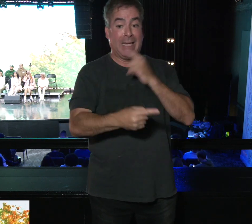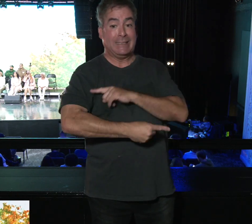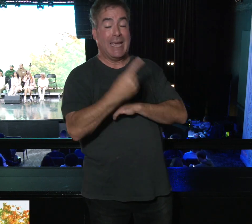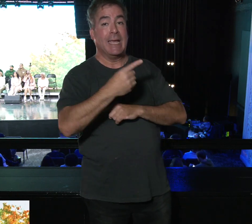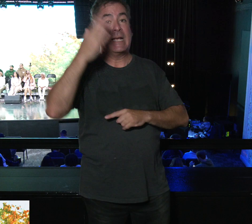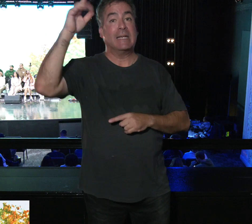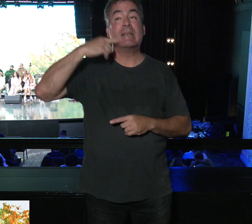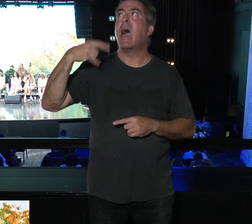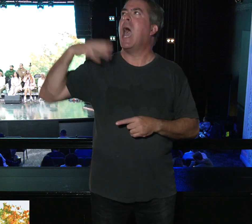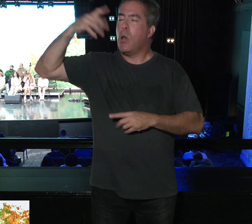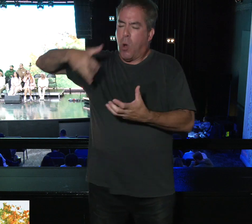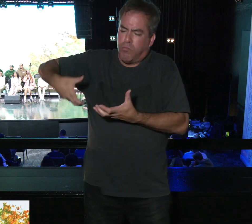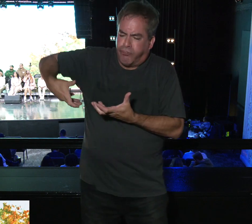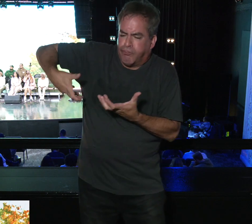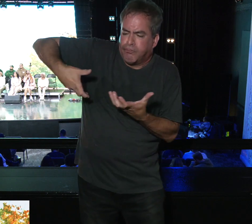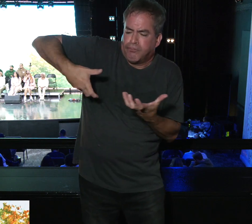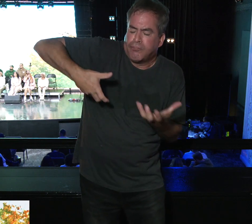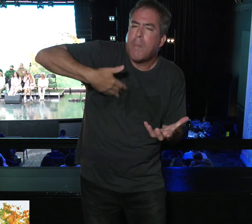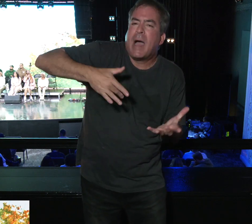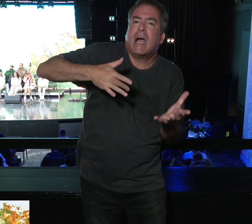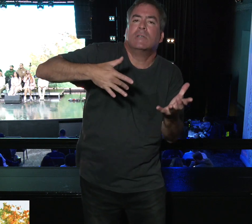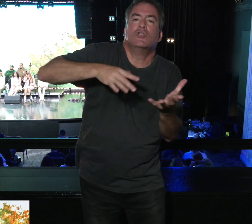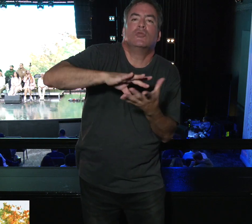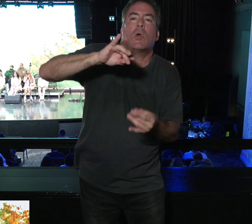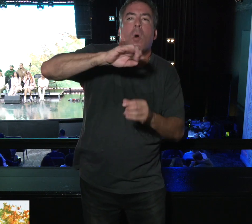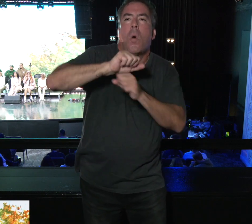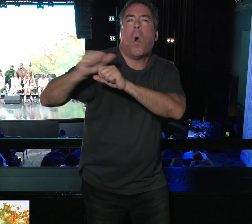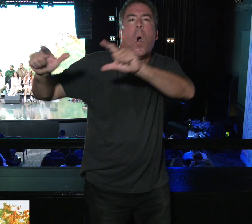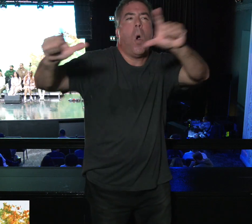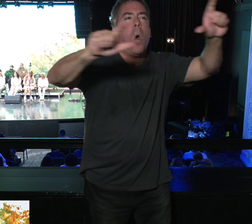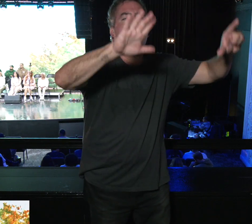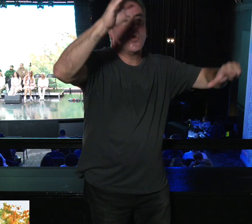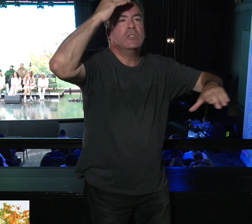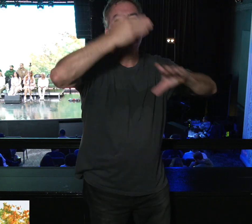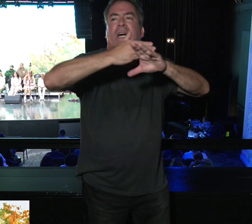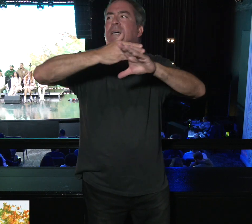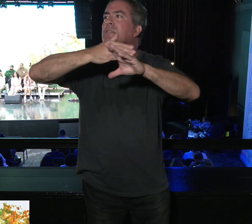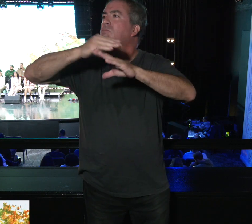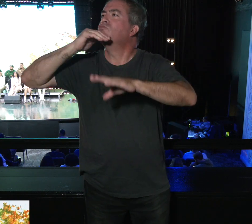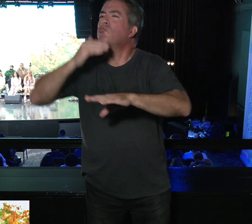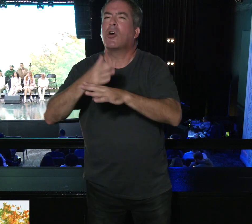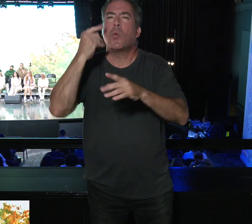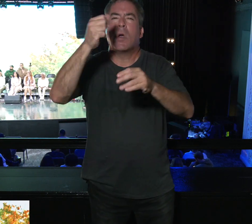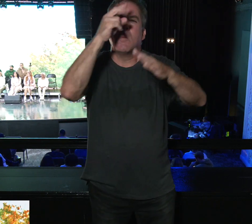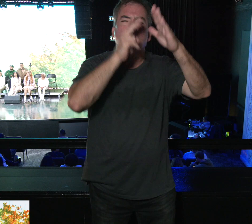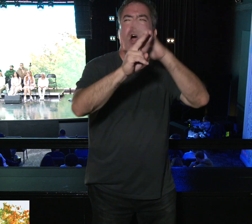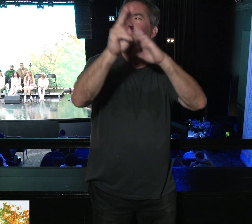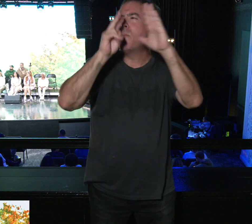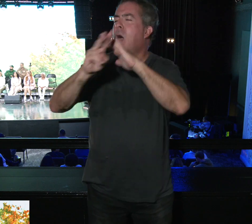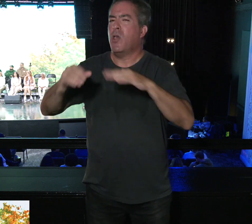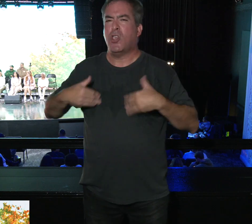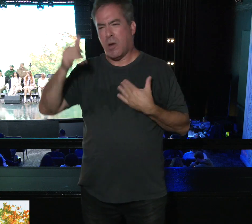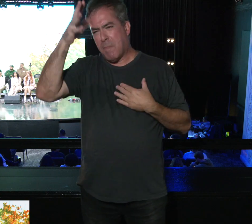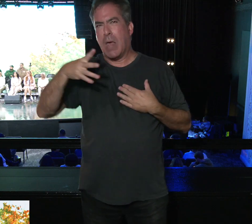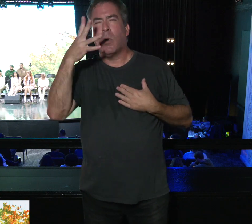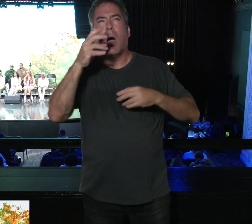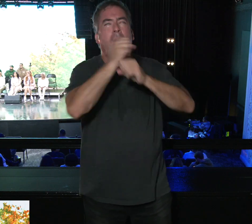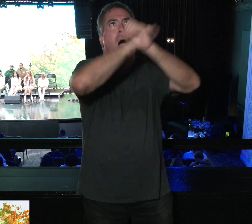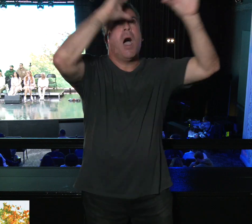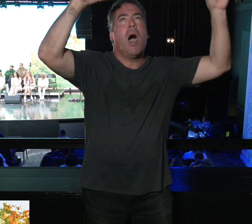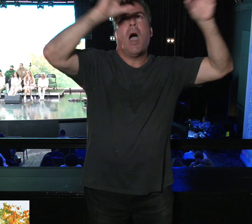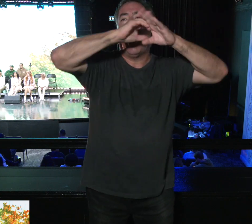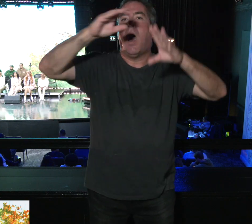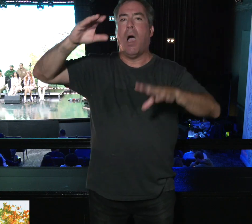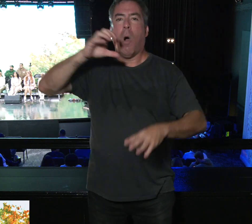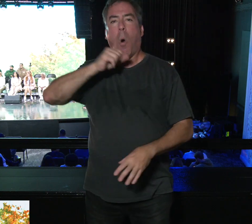God says, I will pour out my spirit on all people. Your sons and daughters will prophesy. Young men will see visions. Your old men will dream